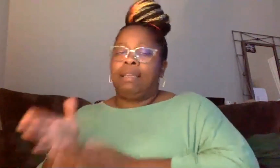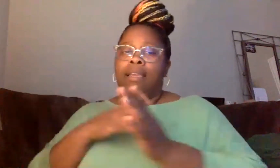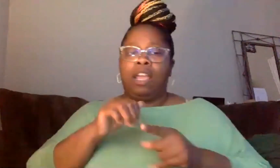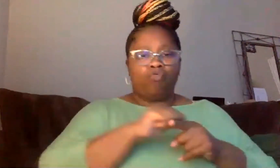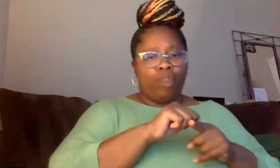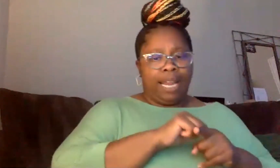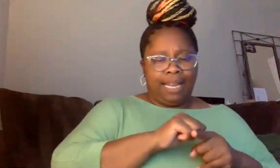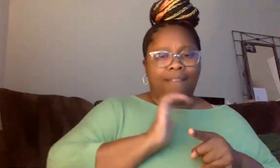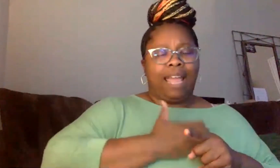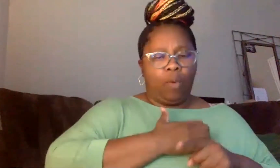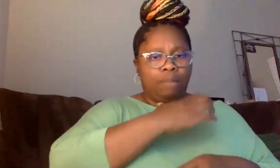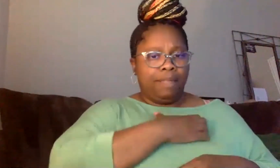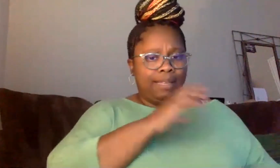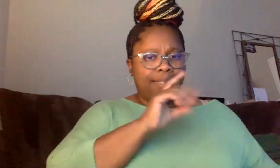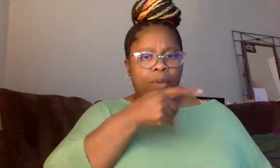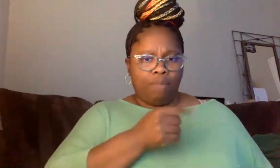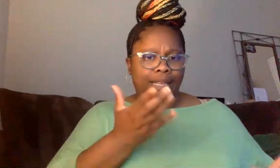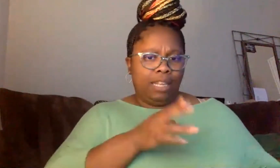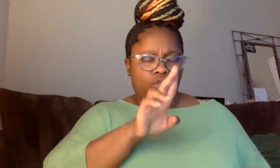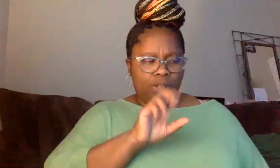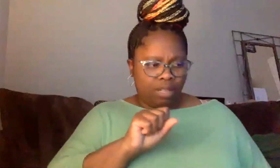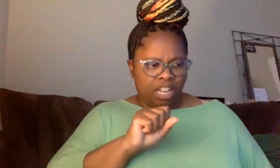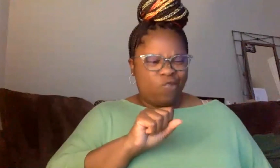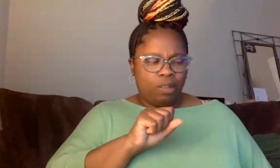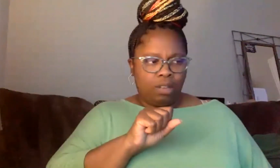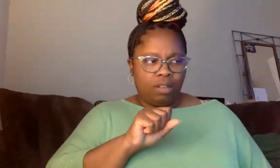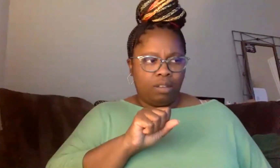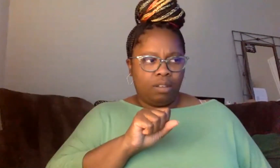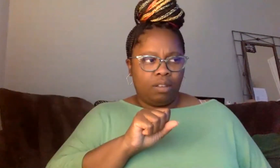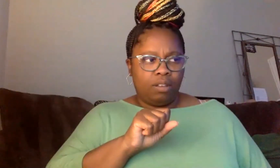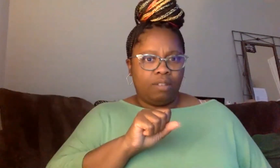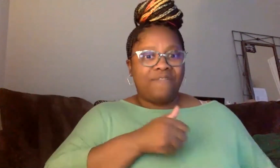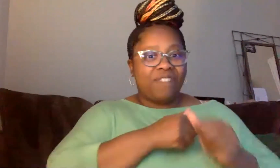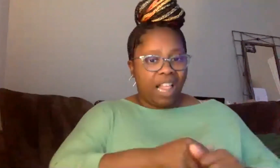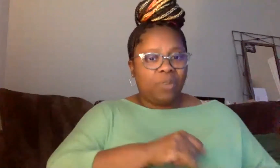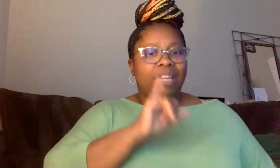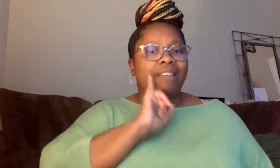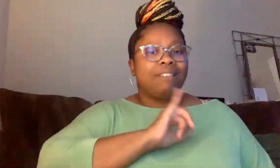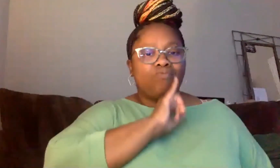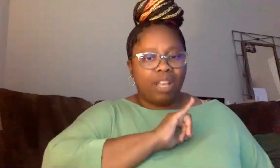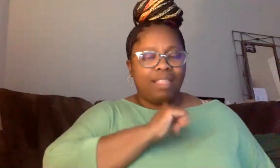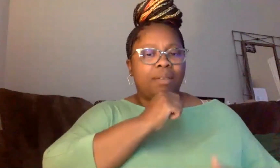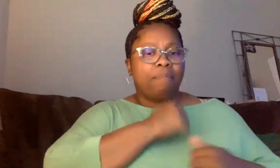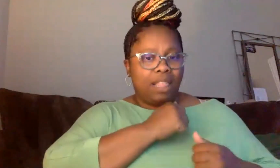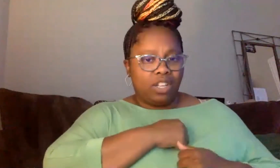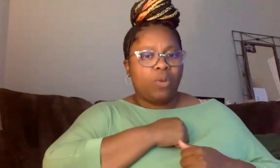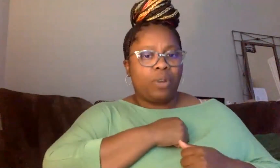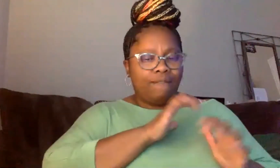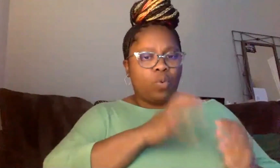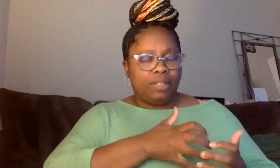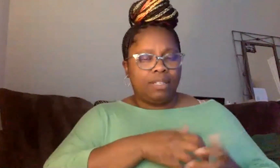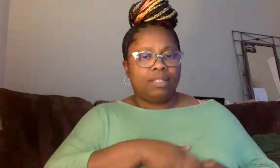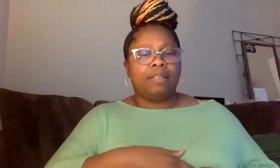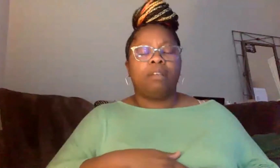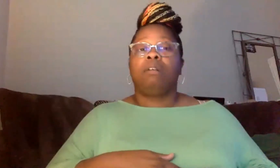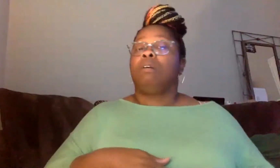police departments in the United States at the hands of Israeli military forces. Thank you. Mm-hmm. Yes. Yeah. They, they